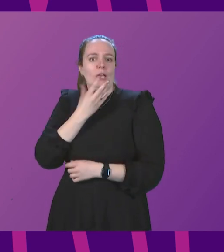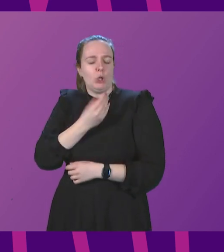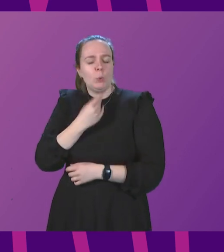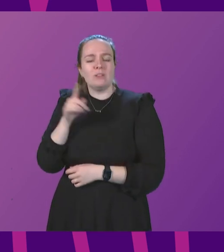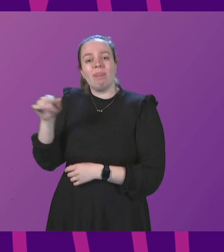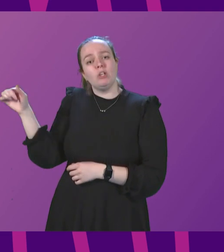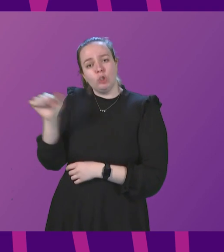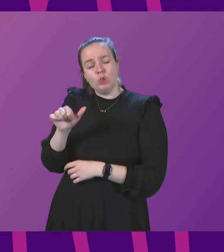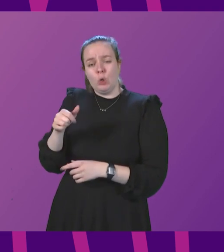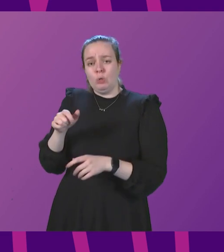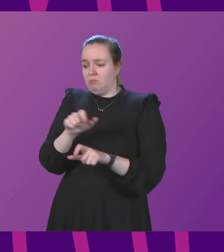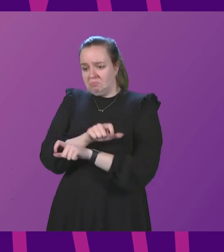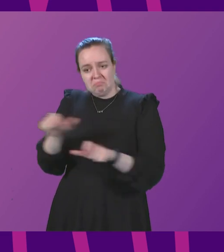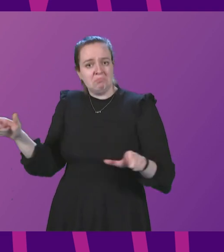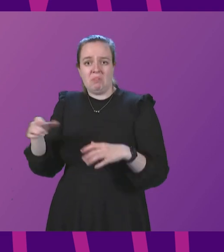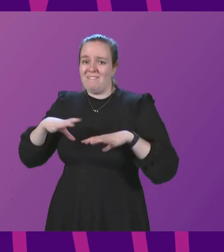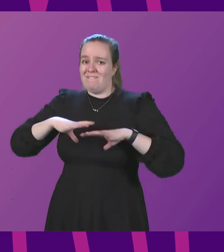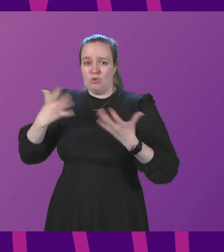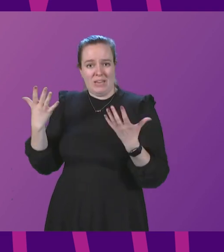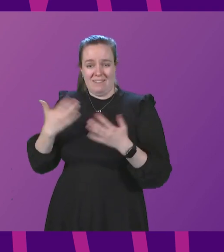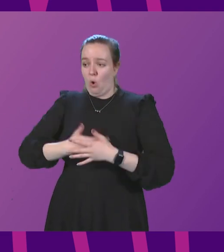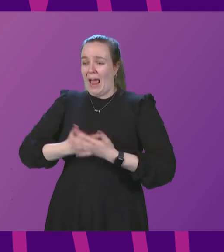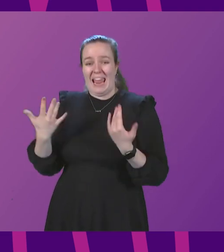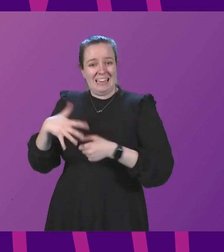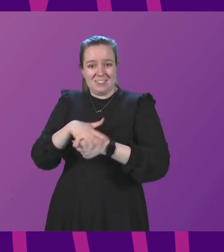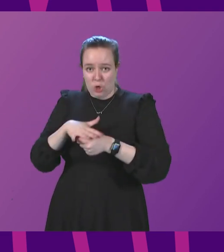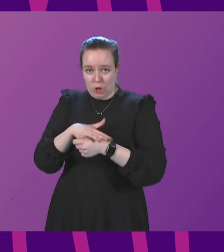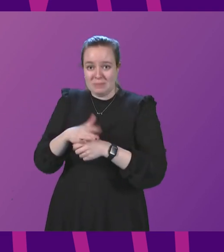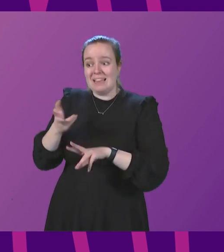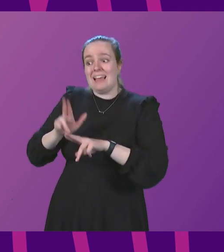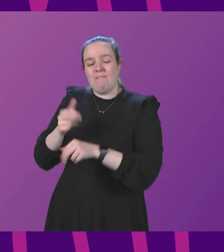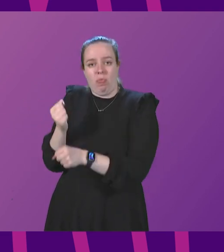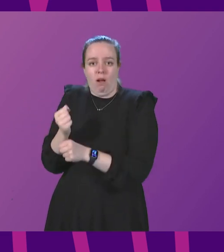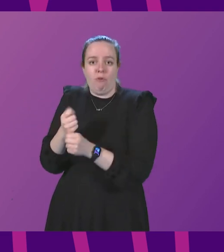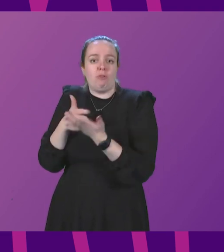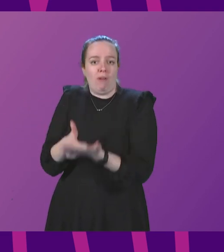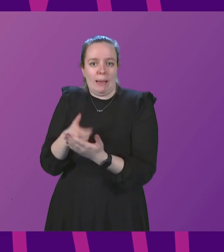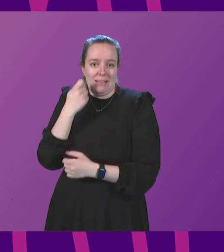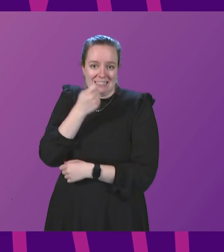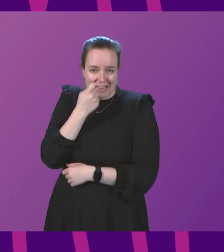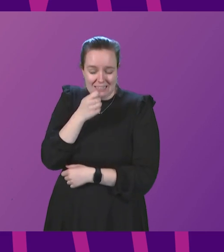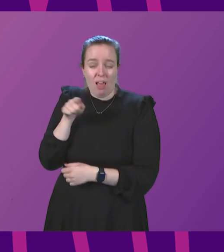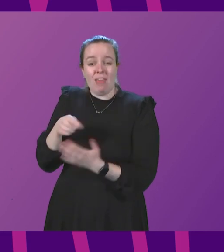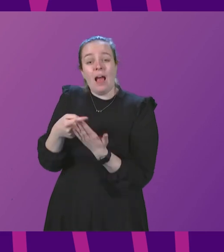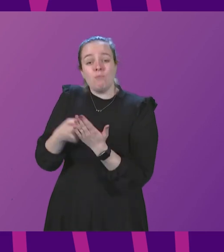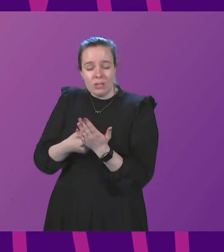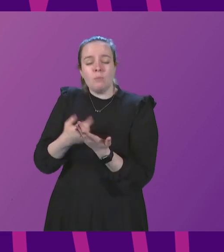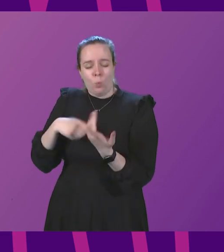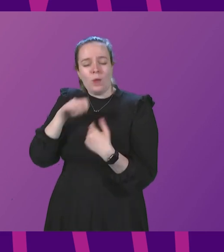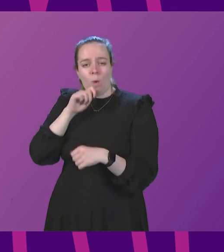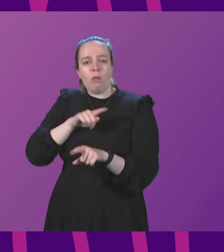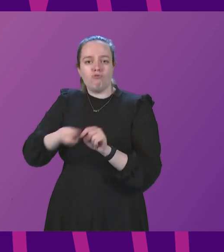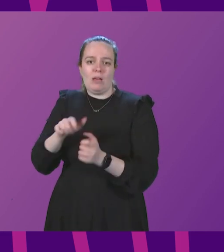that they should remain free of charge for any circumstance in which government recommends testing. And this is a principle we will seek to